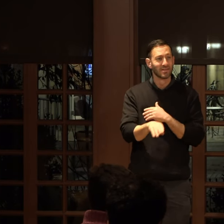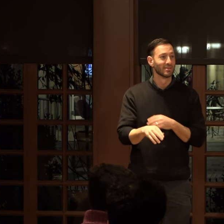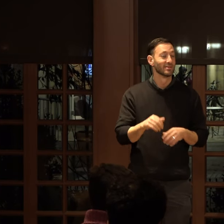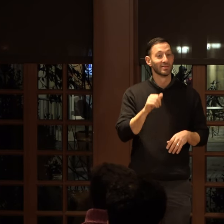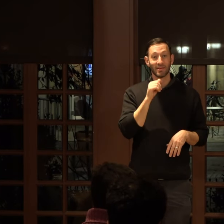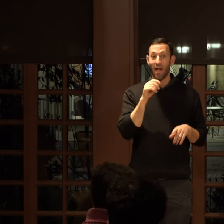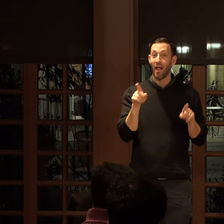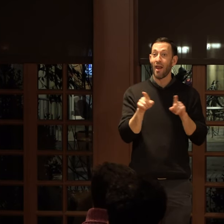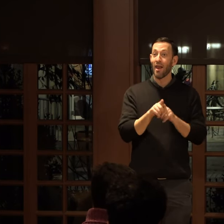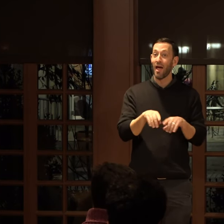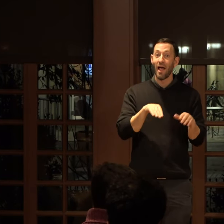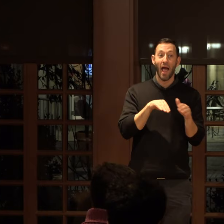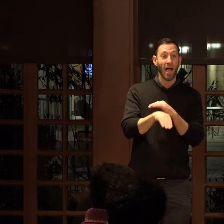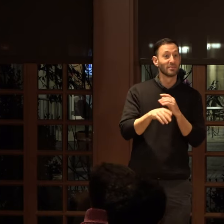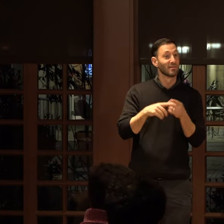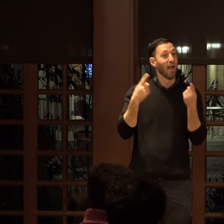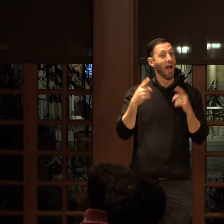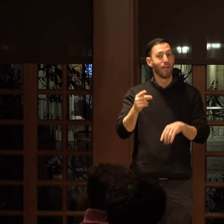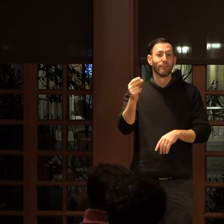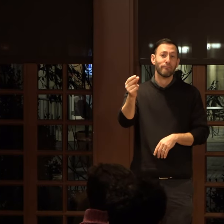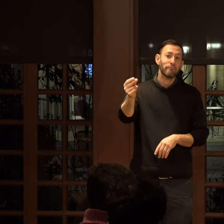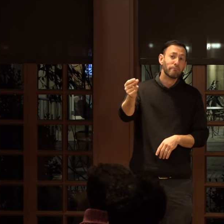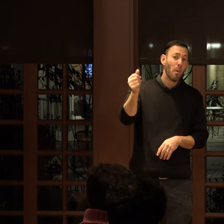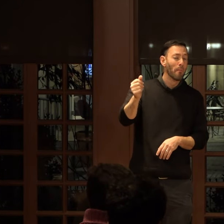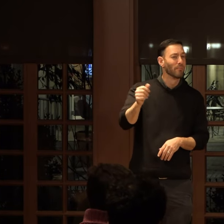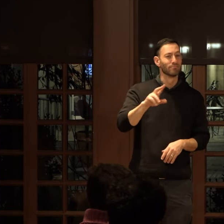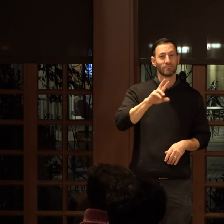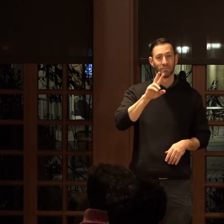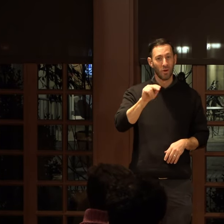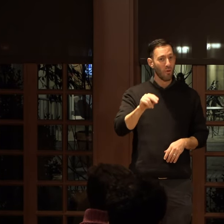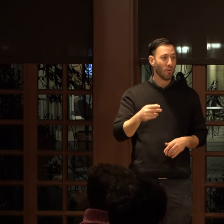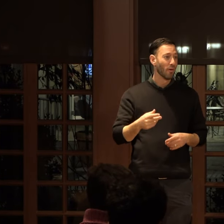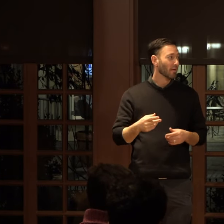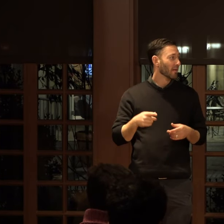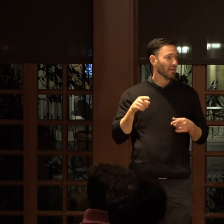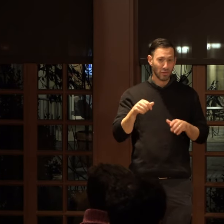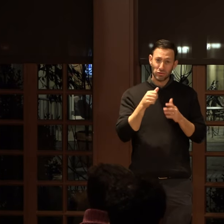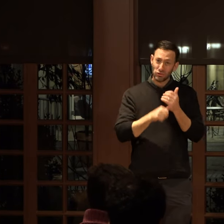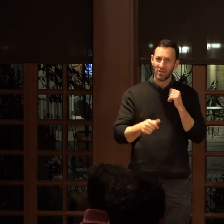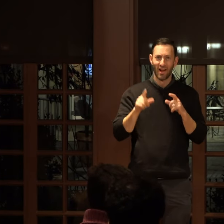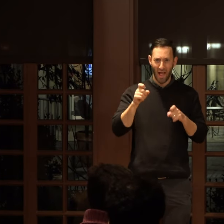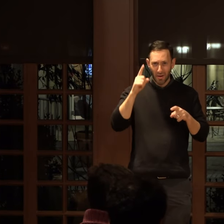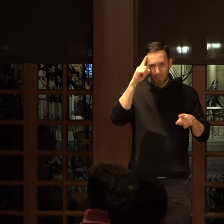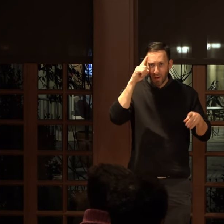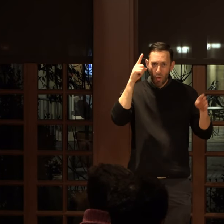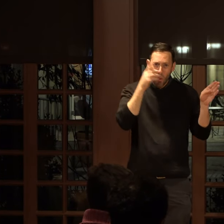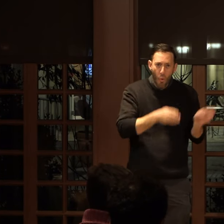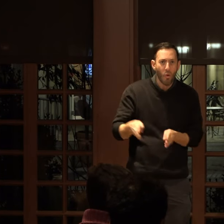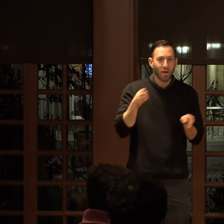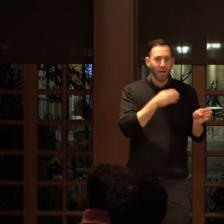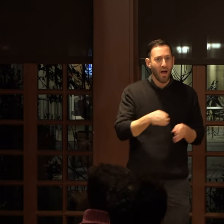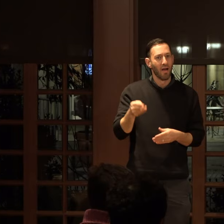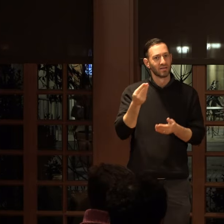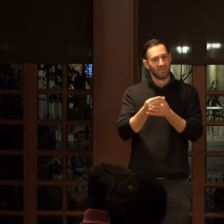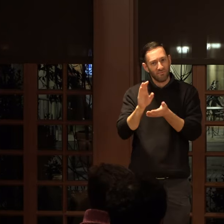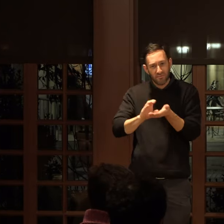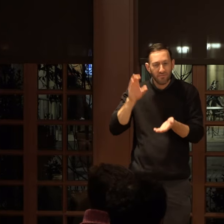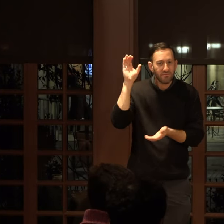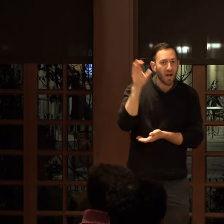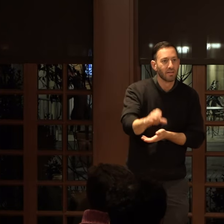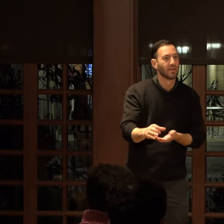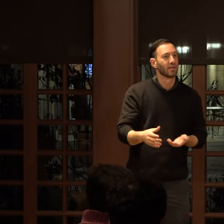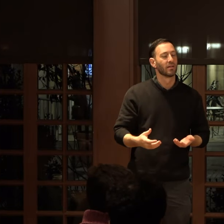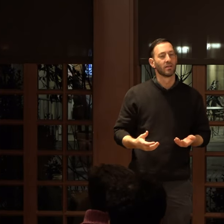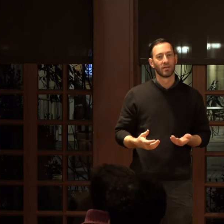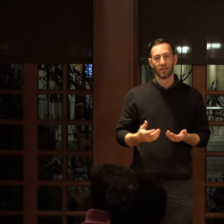not as if access is like this thing that just happens. Like, this shit took some organizing and funding and,